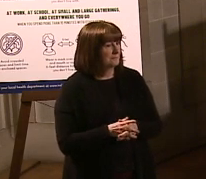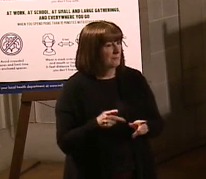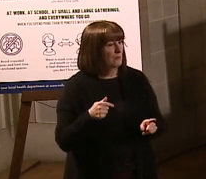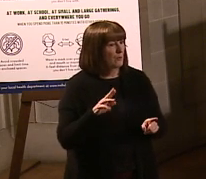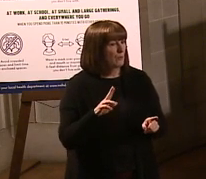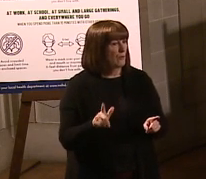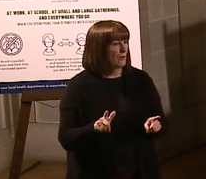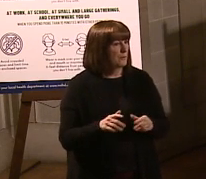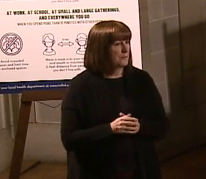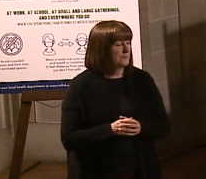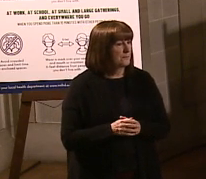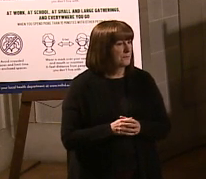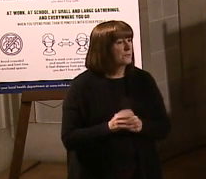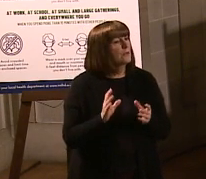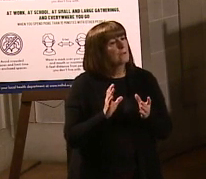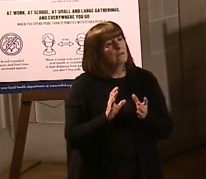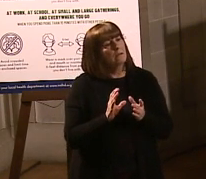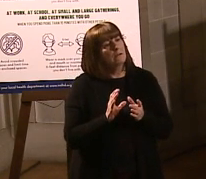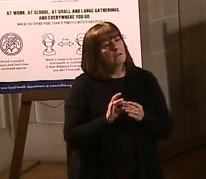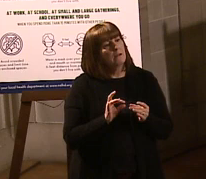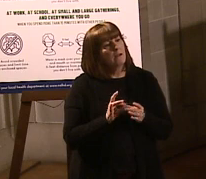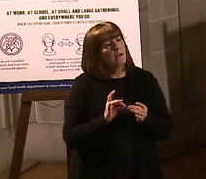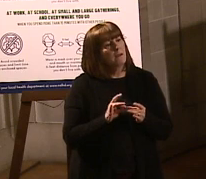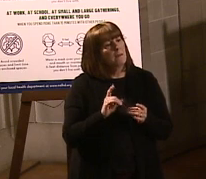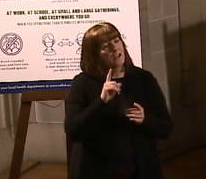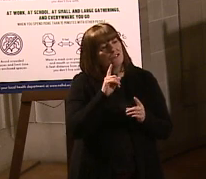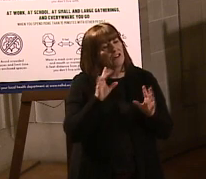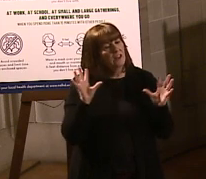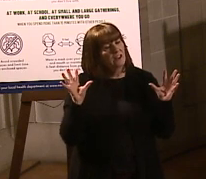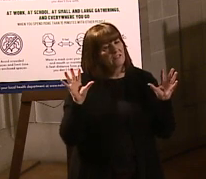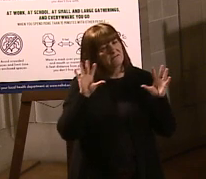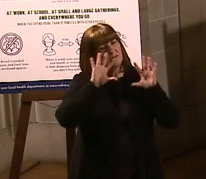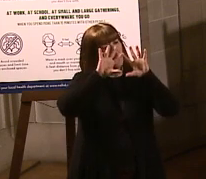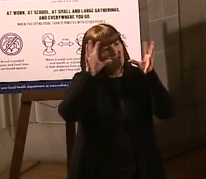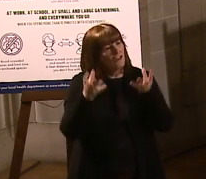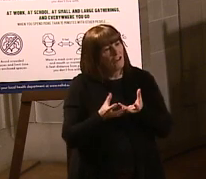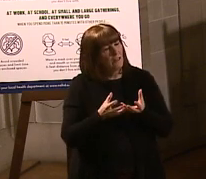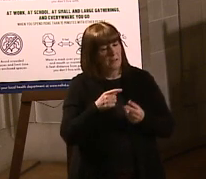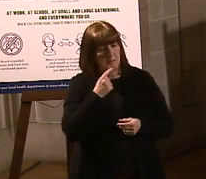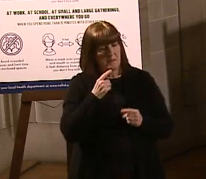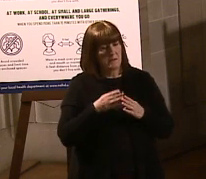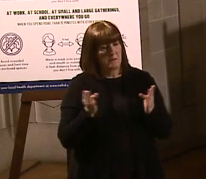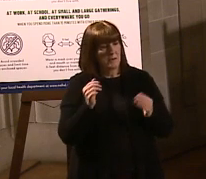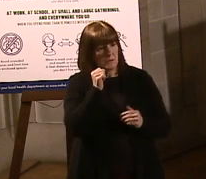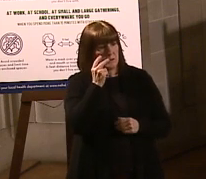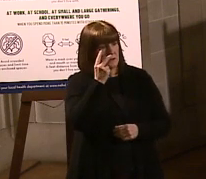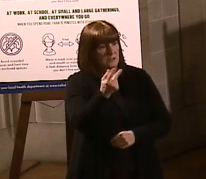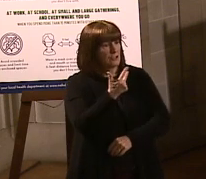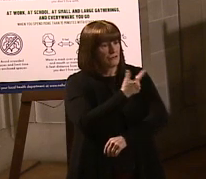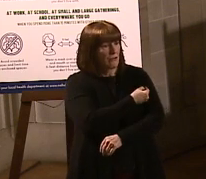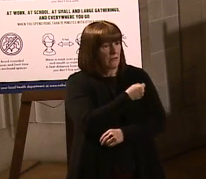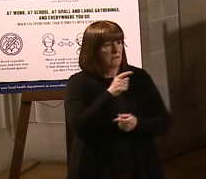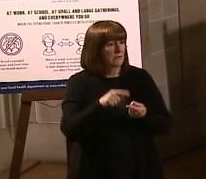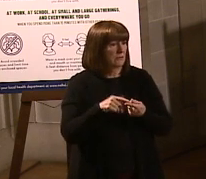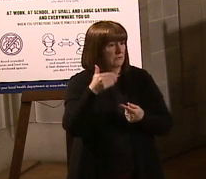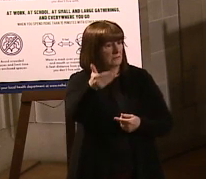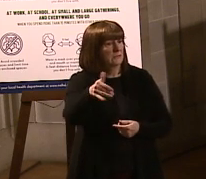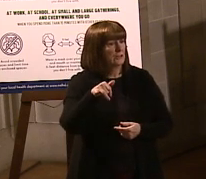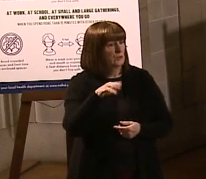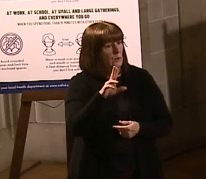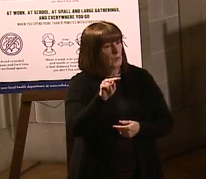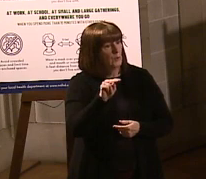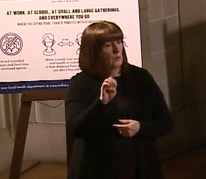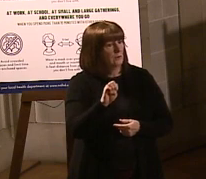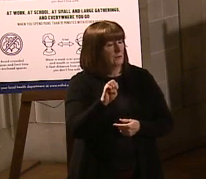Yeah, Paul. Can you comment just overall? It sounds like public won't be seeing any shots until June. That sounds